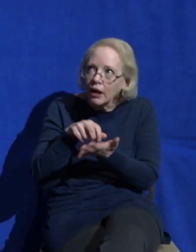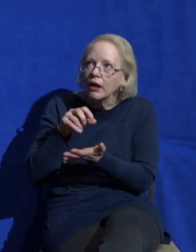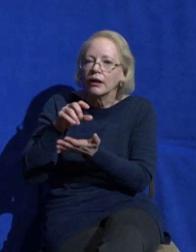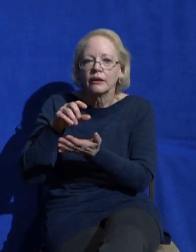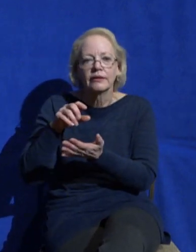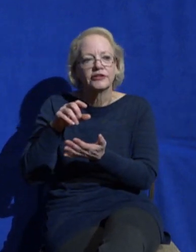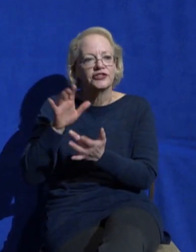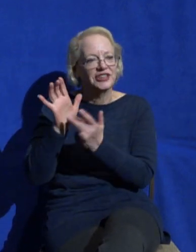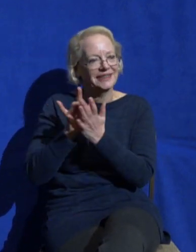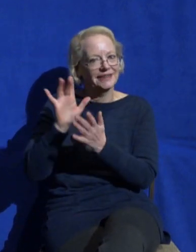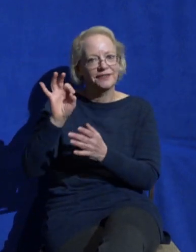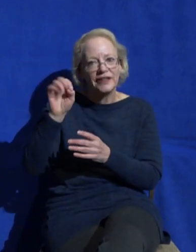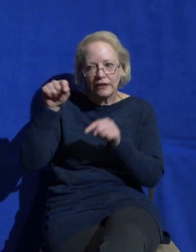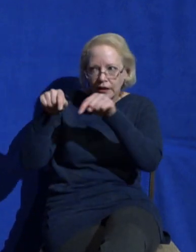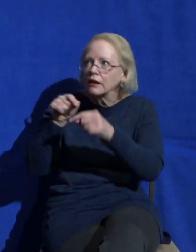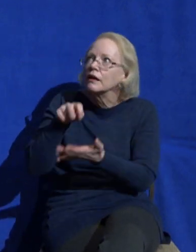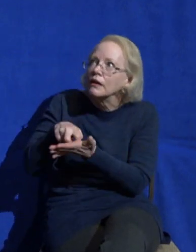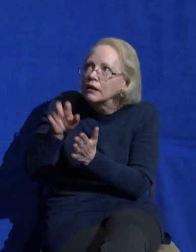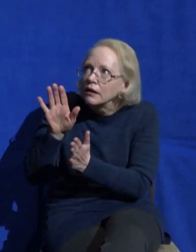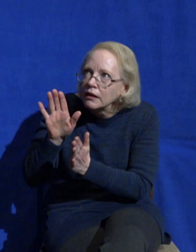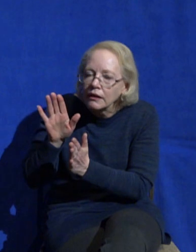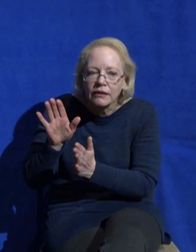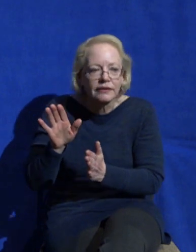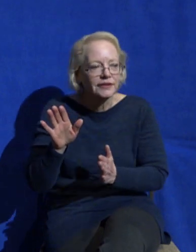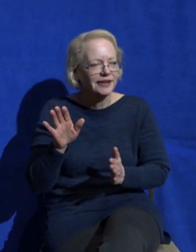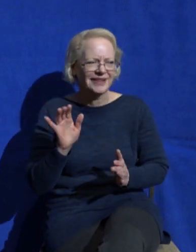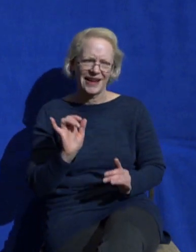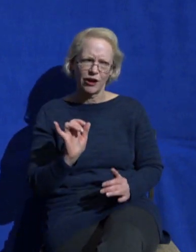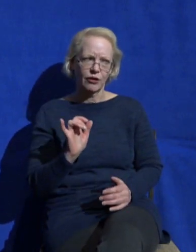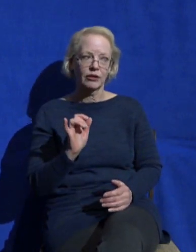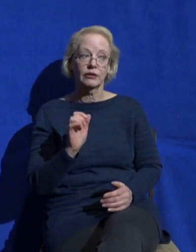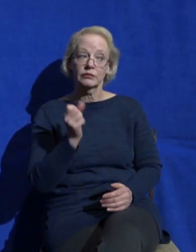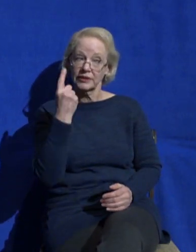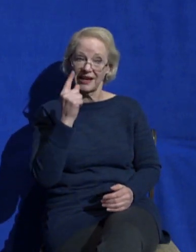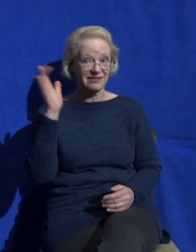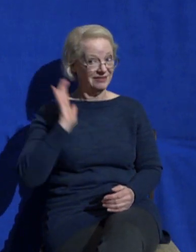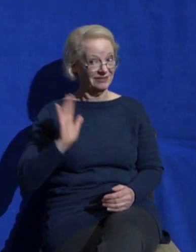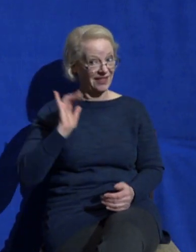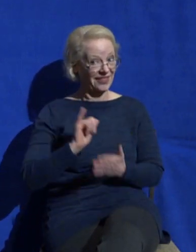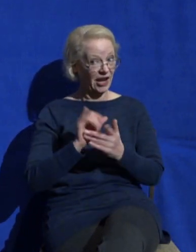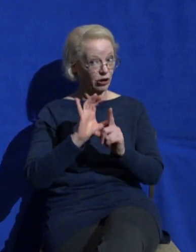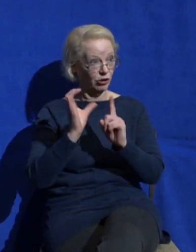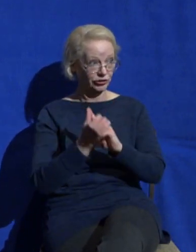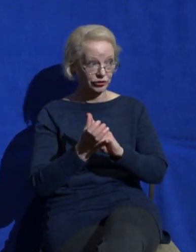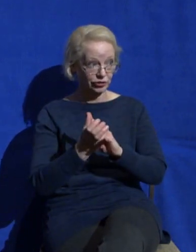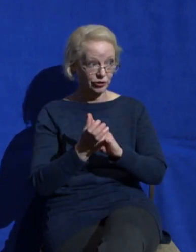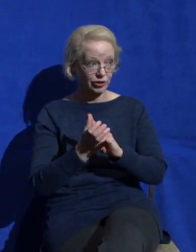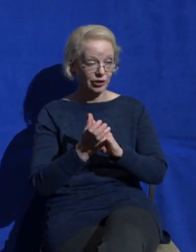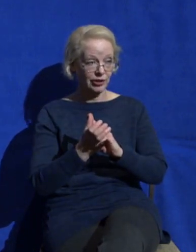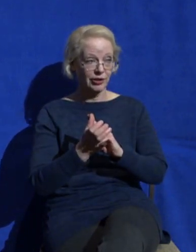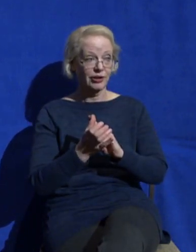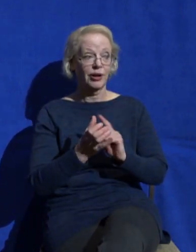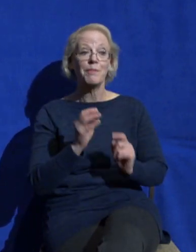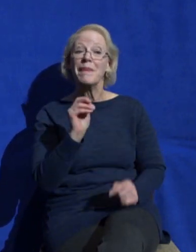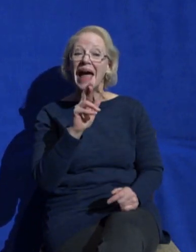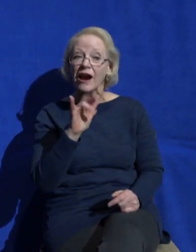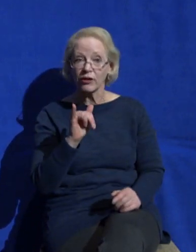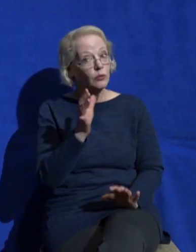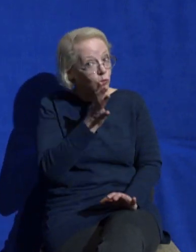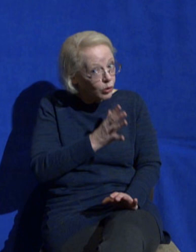countercultural for that time. As a woman in that culture, Mary should be with Martha in